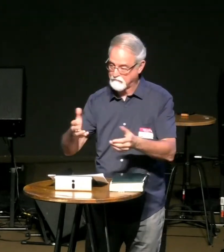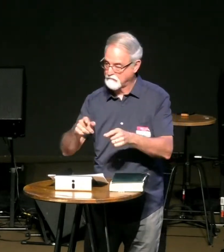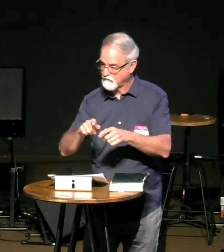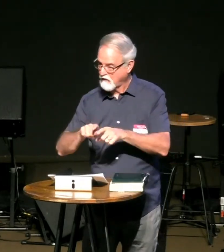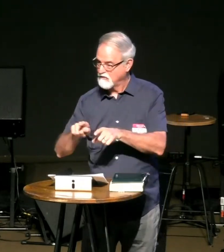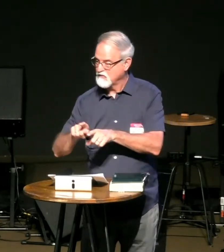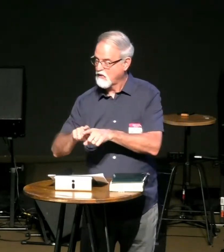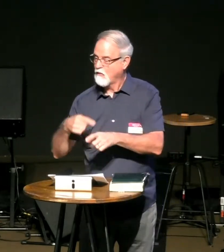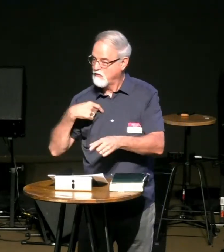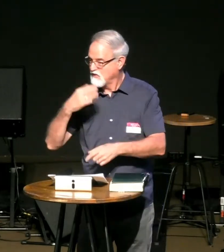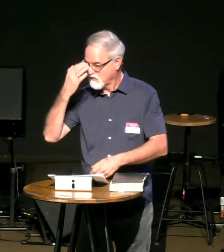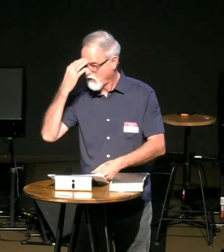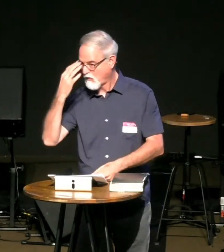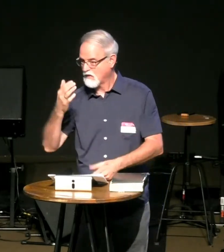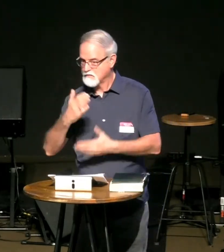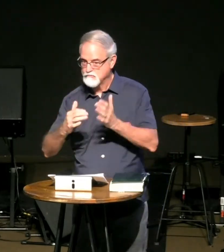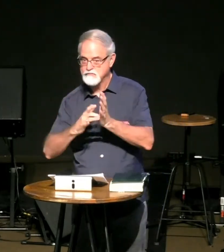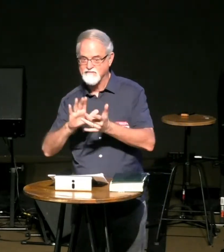torture you